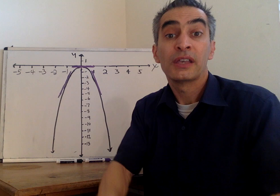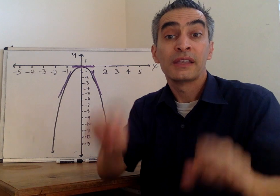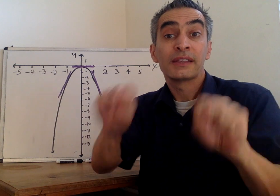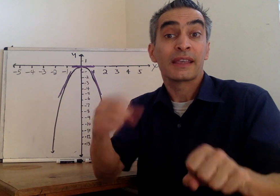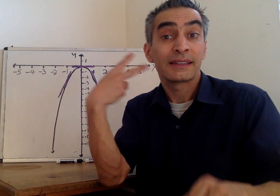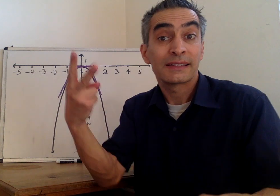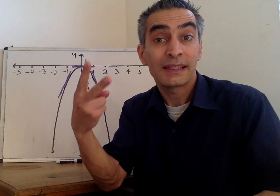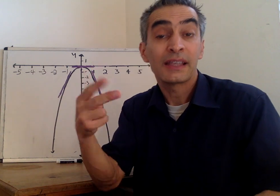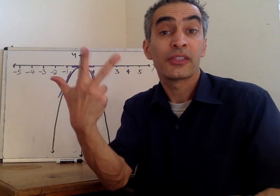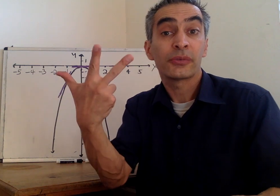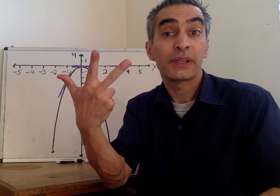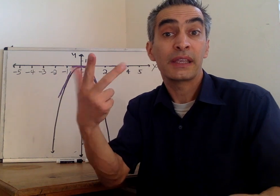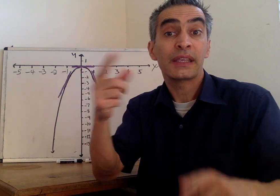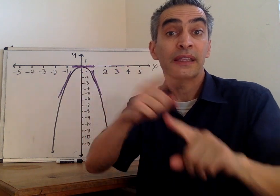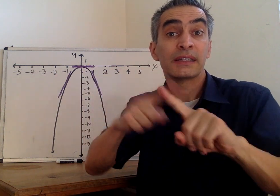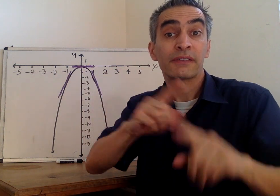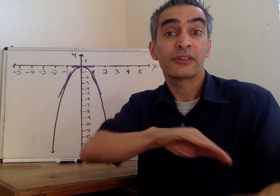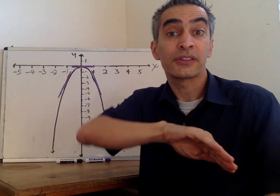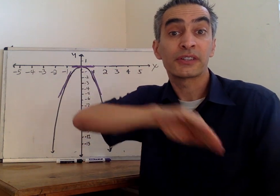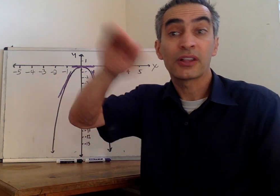You can see three different slopes.